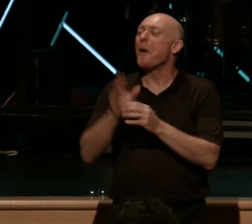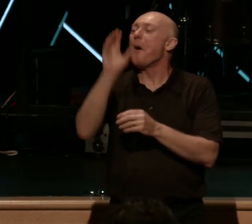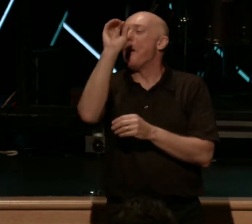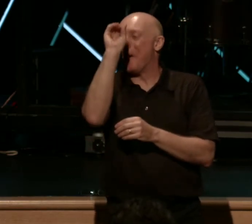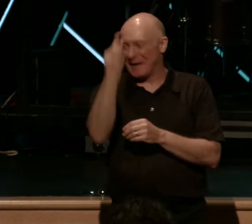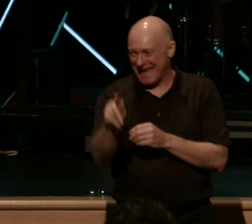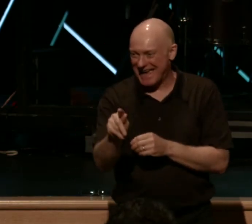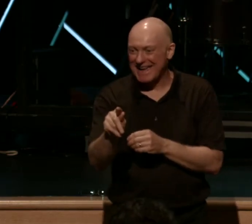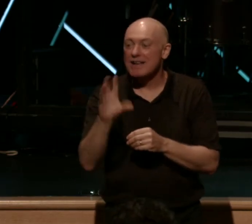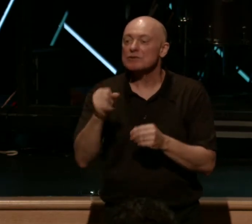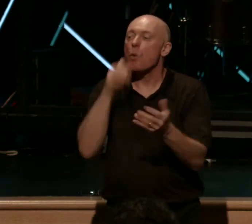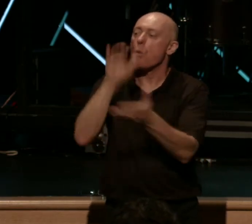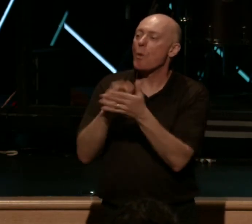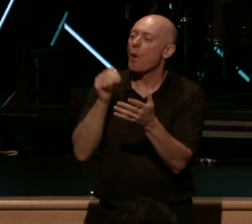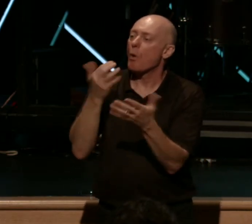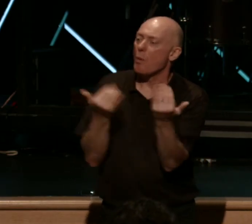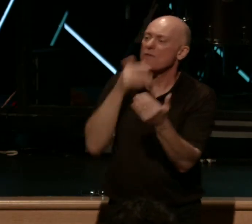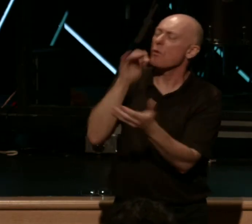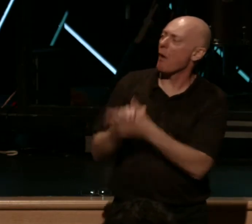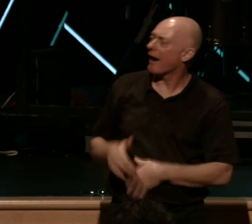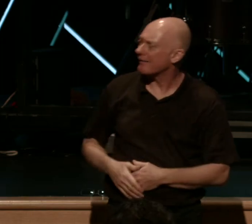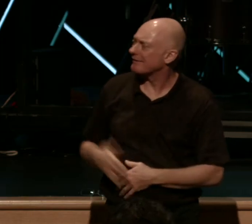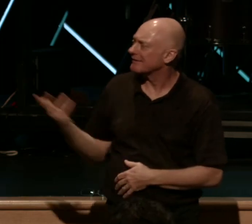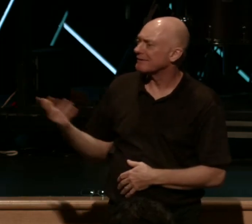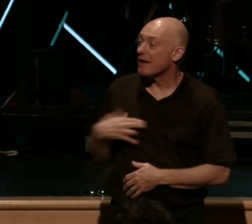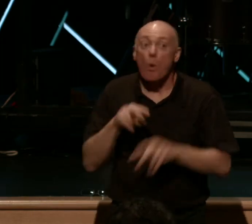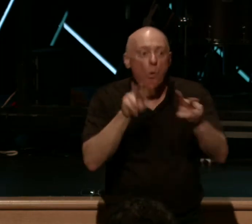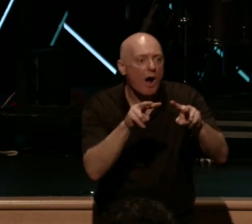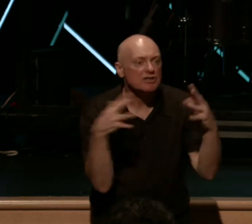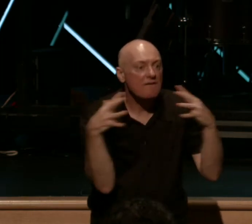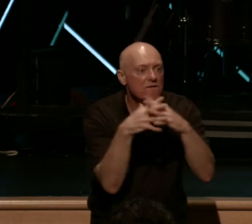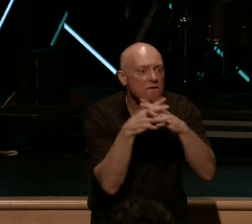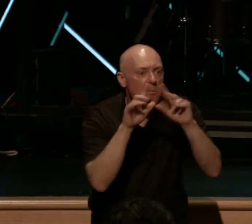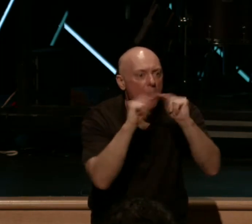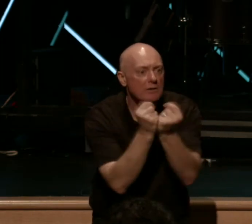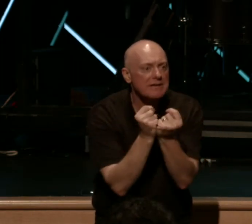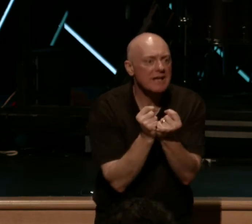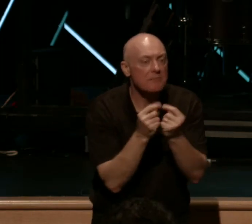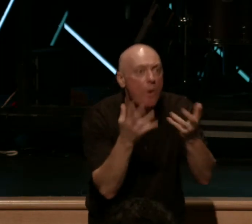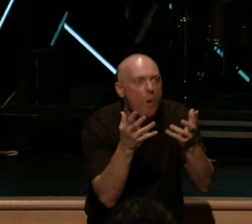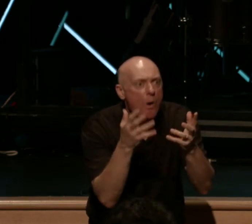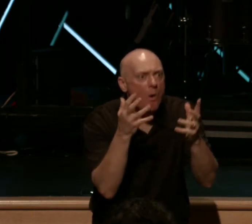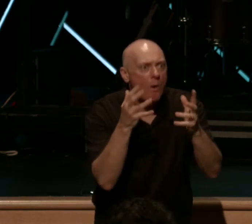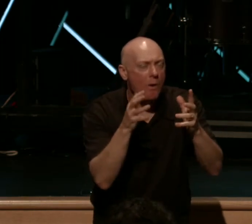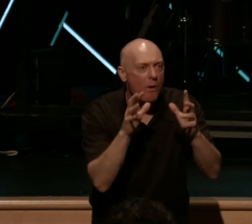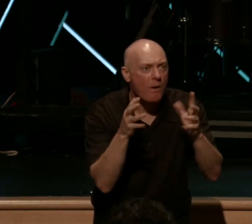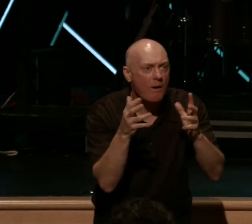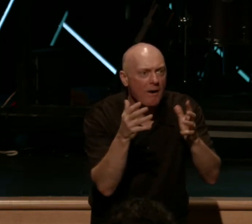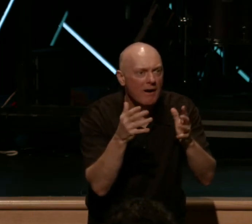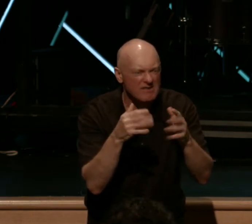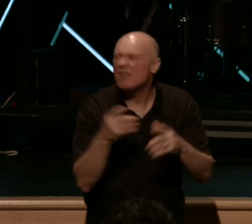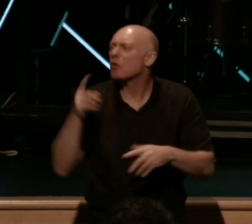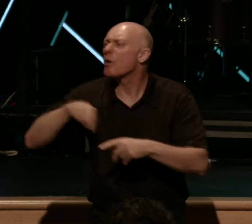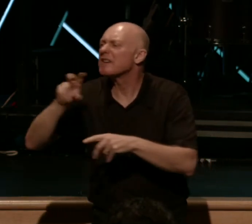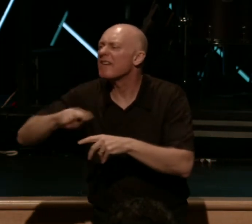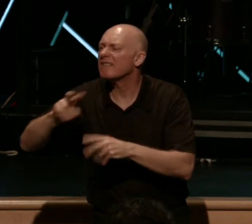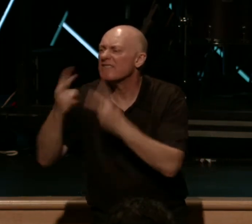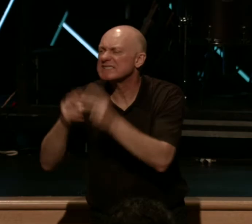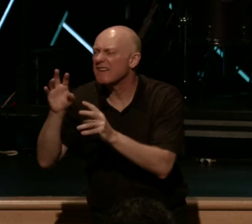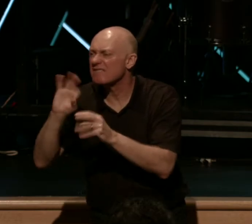So he's waiting for his wife. She's getting dressed. He's watching their favorite football team. They're about to go on a long trip to see her family. Sits down. Their favorite